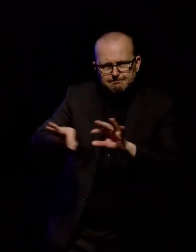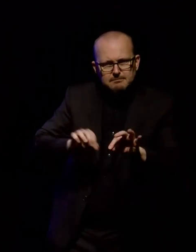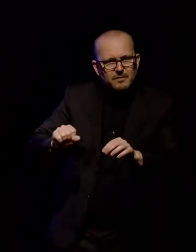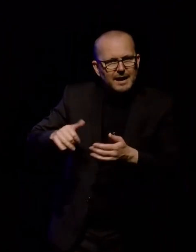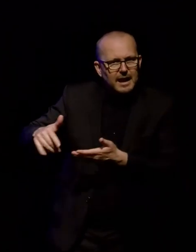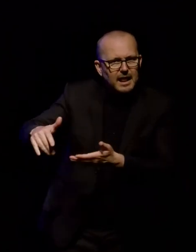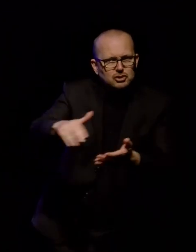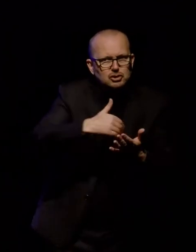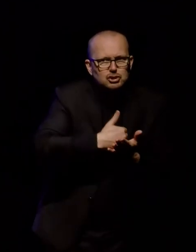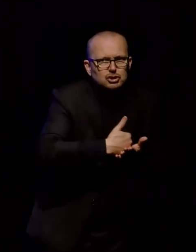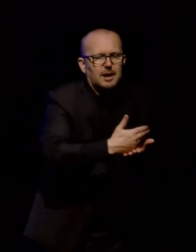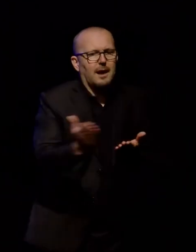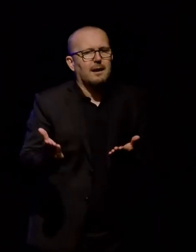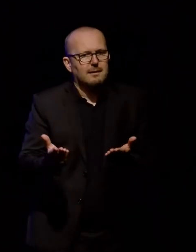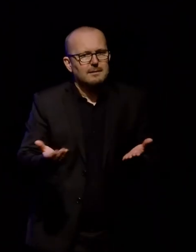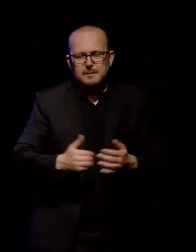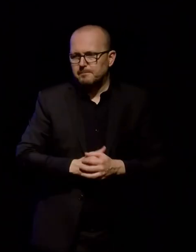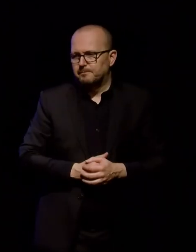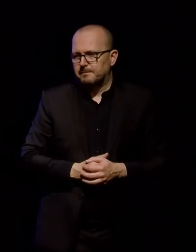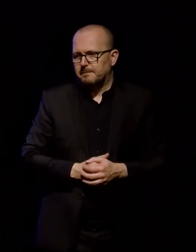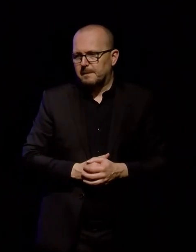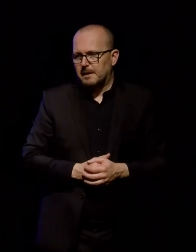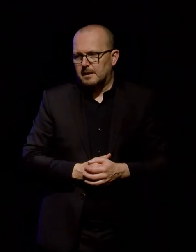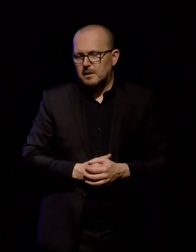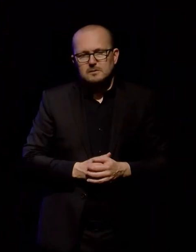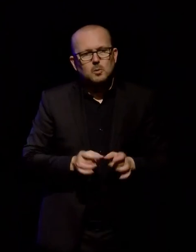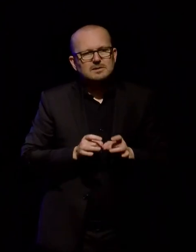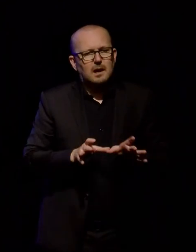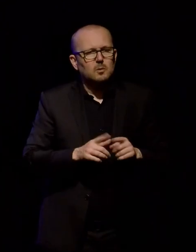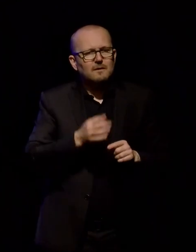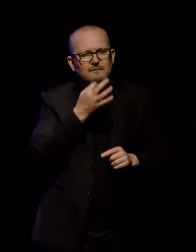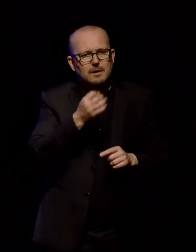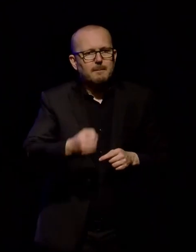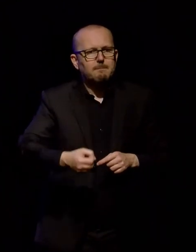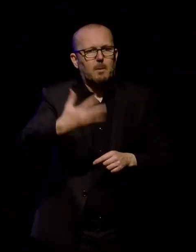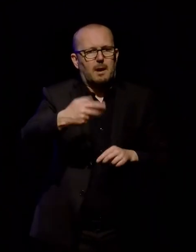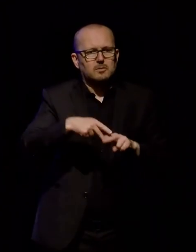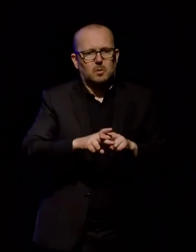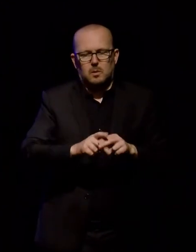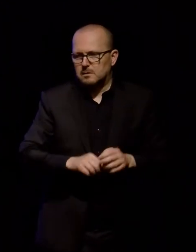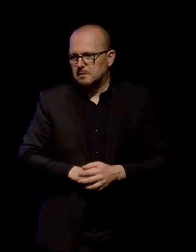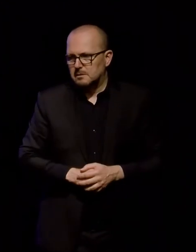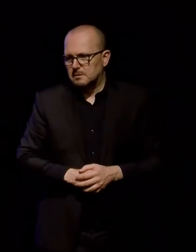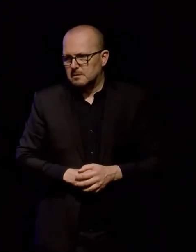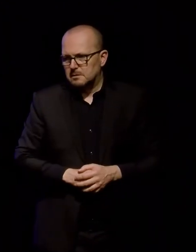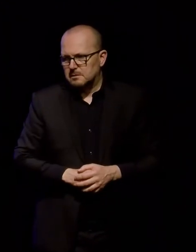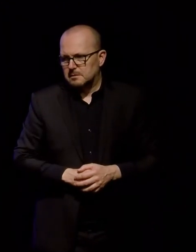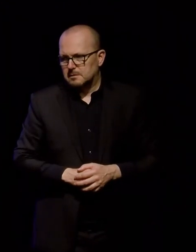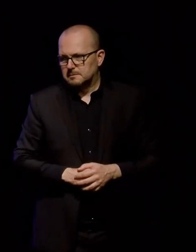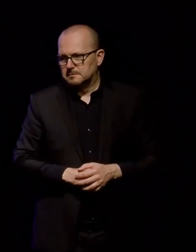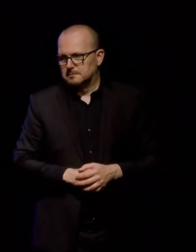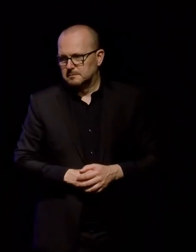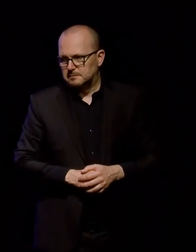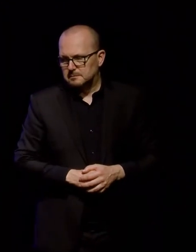with a baseline, and we started with a free pop-up tool called Hotjar. So what did we ask? We had a really short survey, two